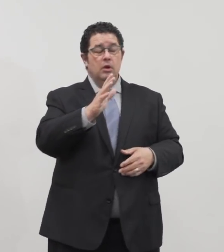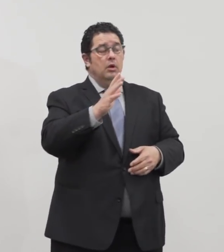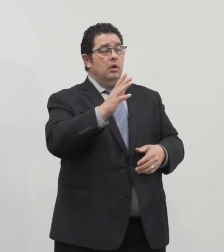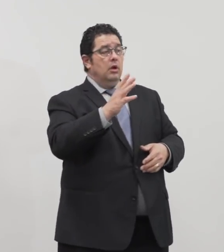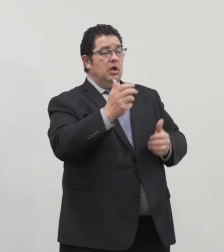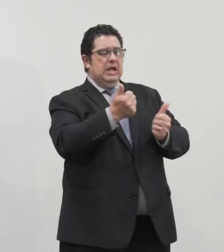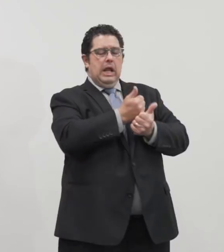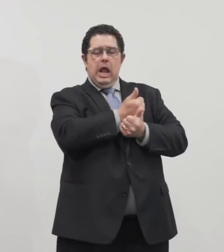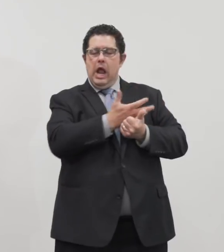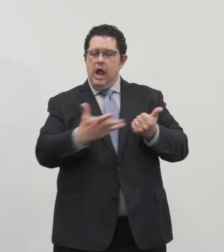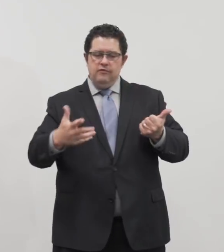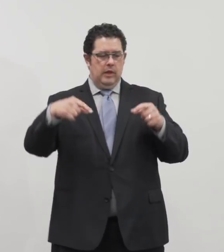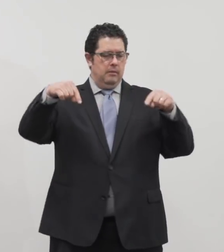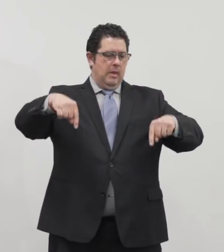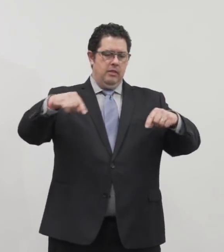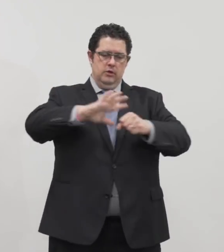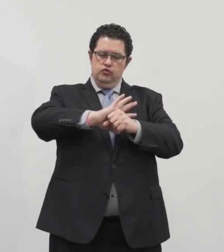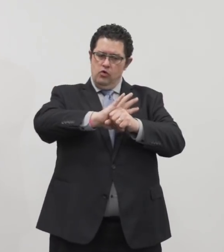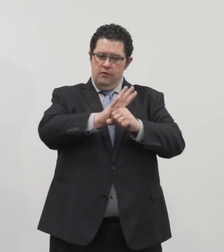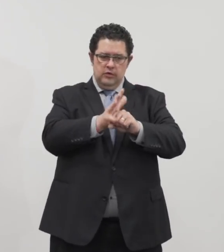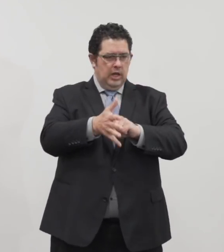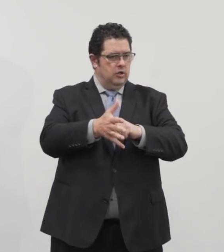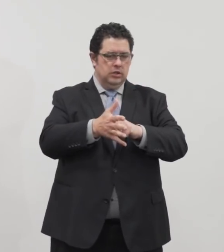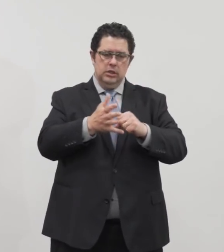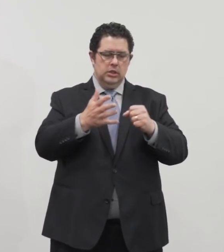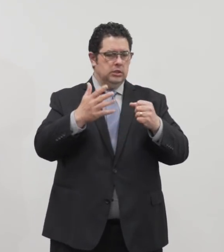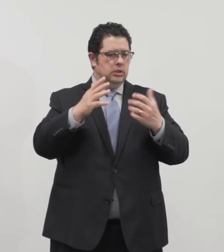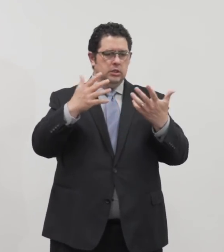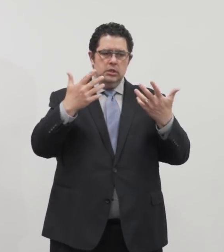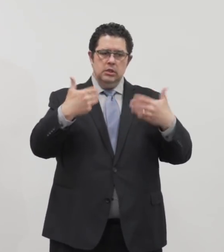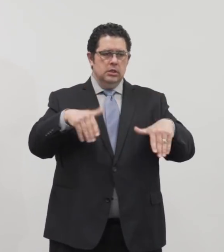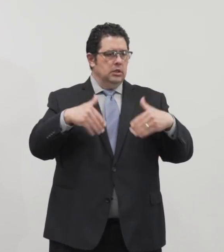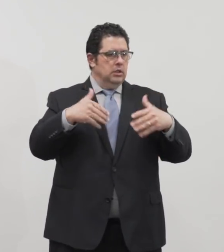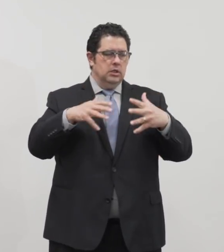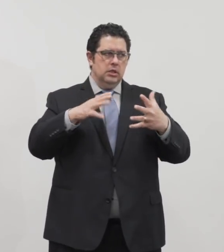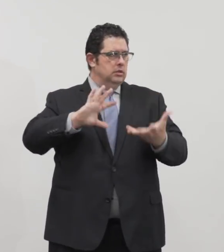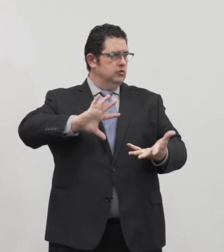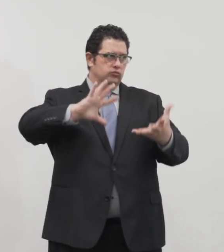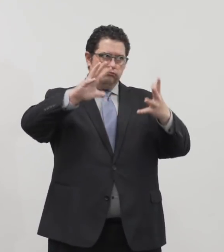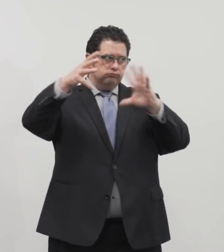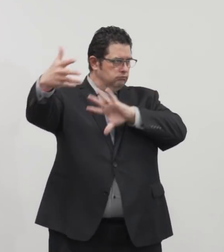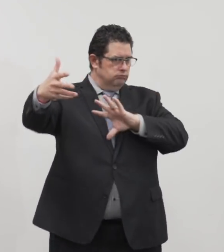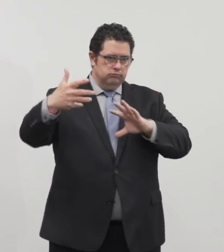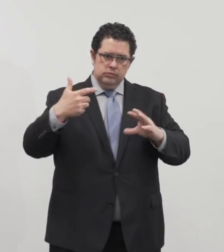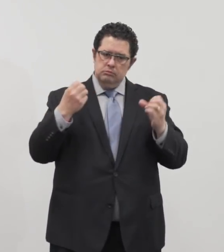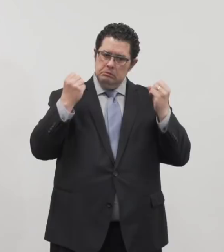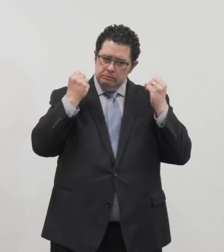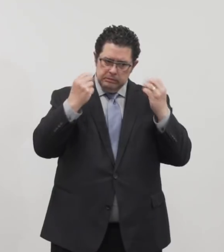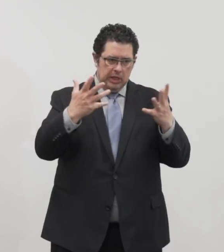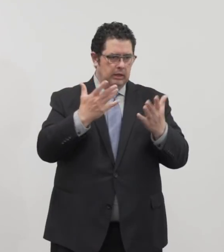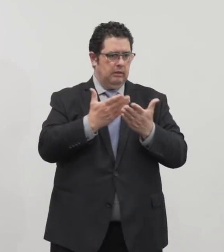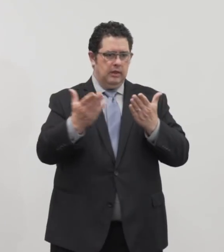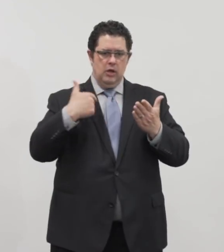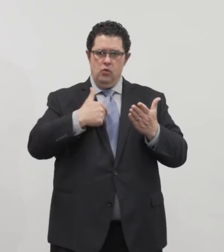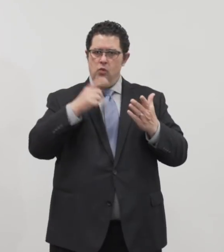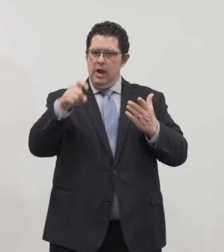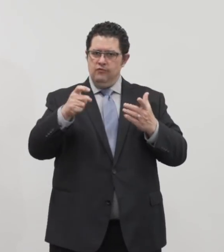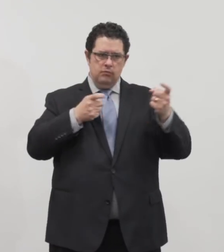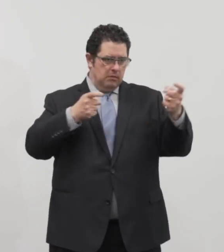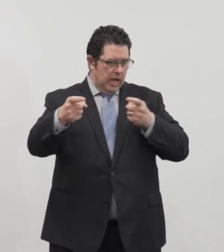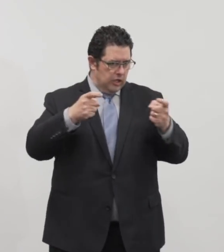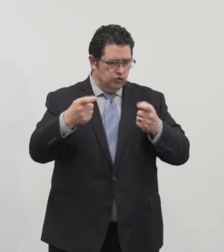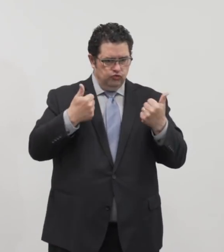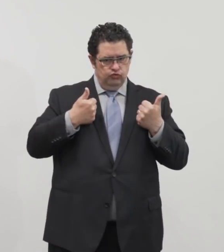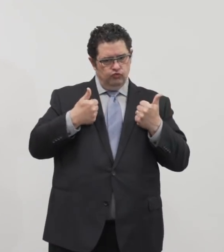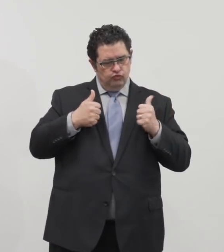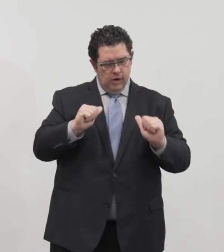this COVID-19 infection creates an enormous amount of uncertainty. And there are many, many variables that we have to manage and trying to find